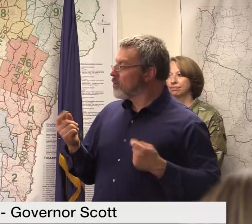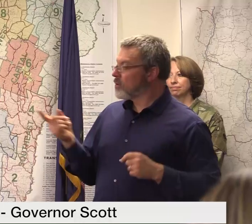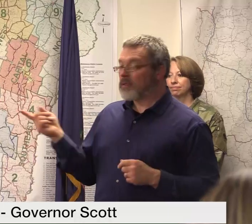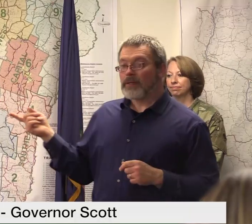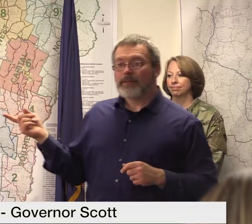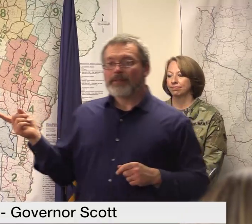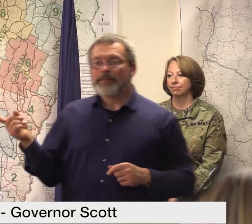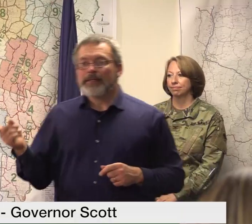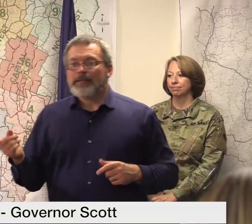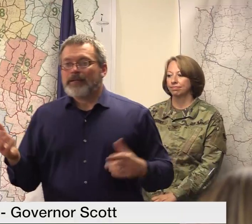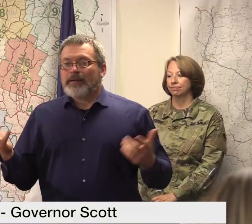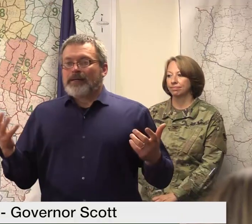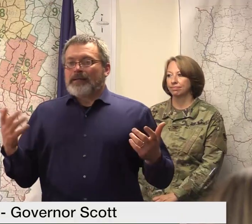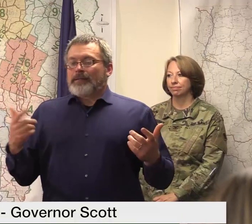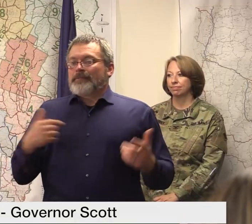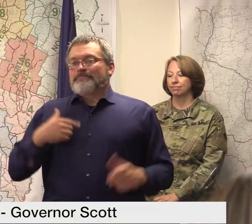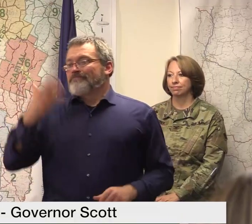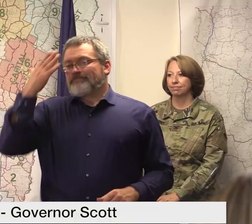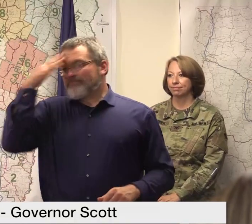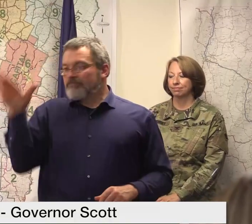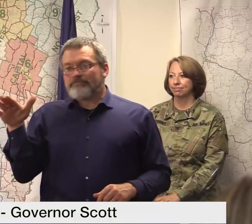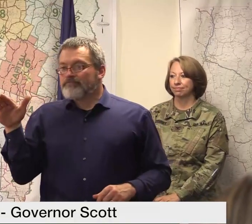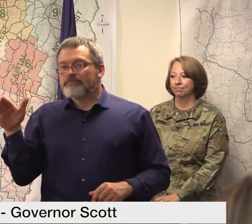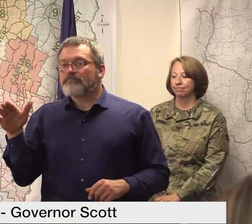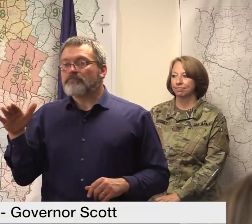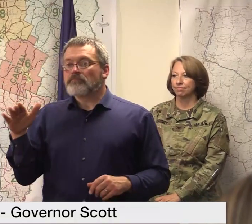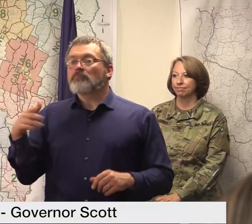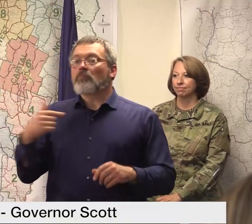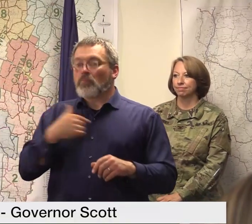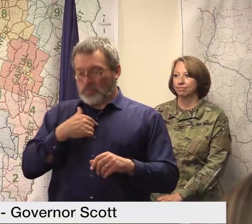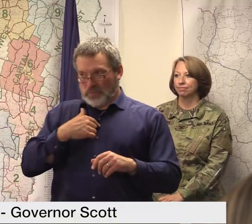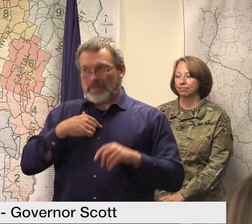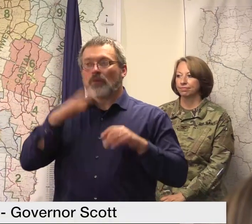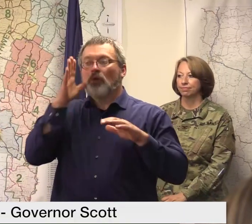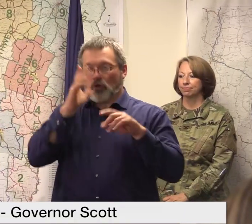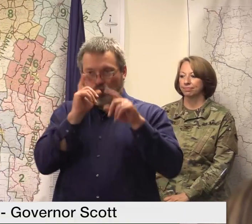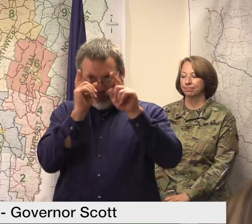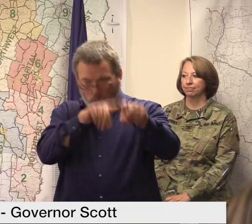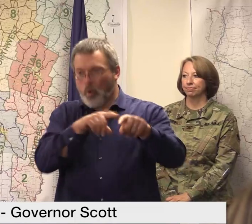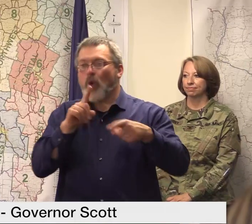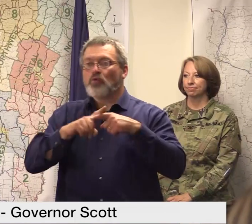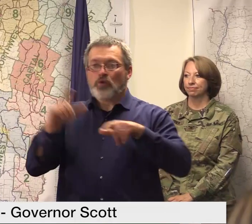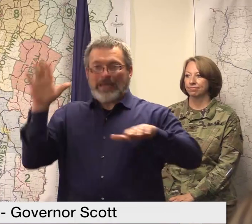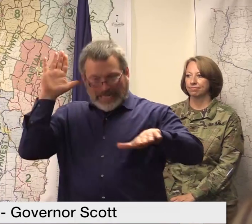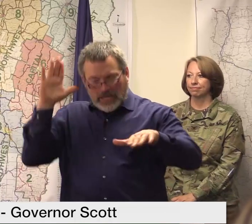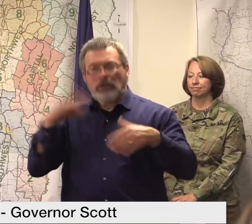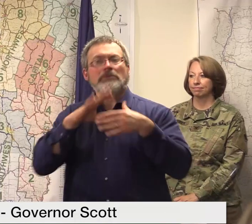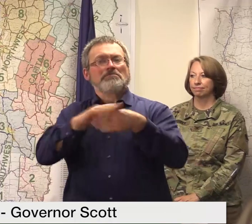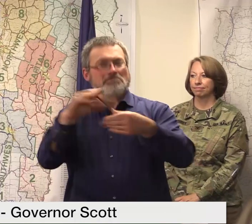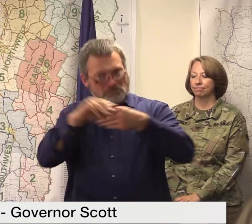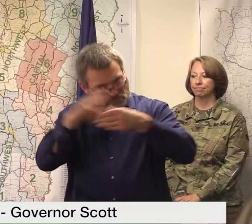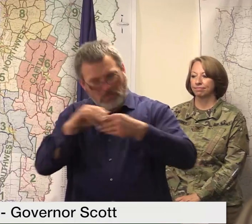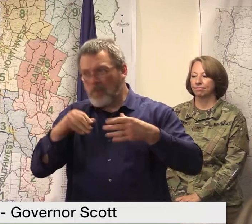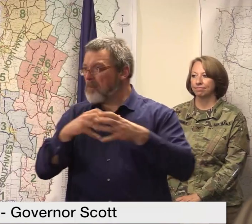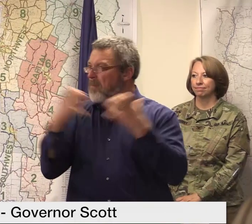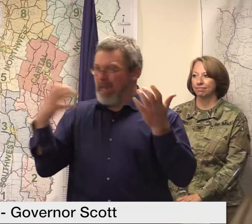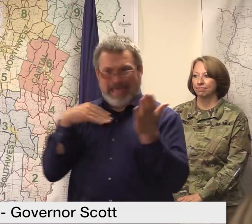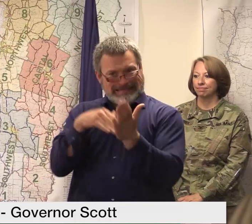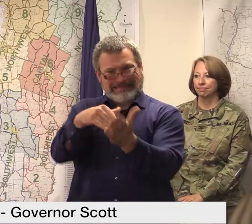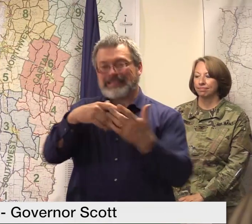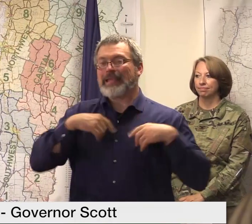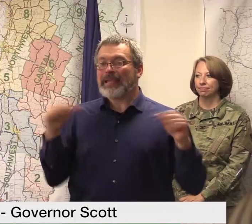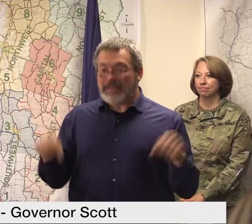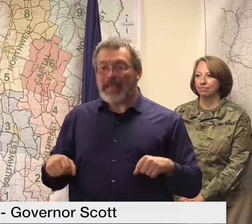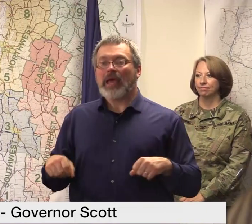as much as we can on on thursday and but we still have a lot of work to do with the recovery and